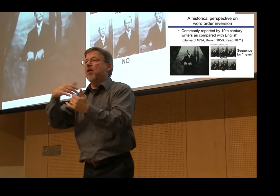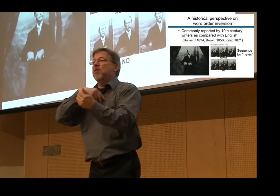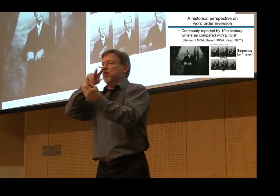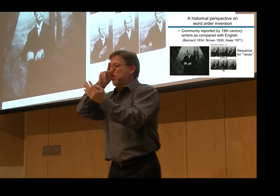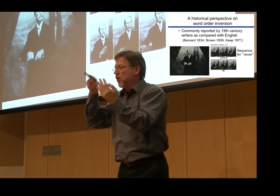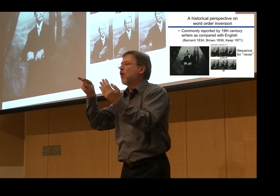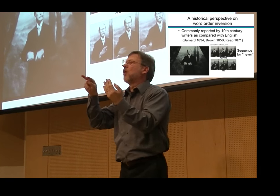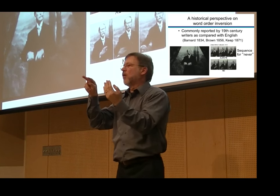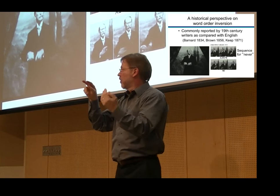was constructed.